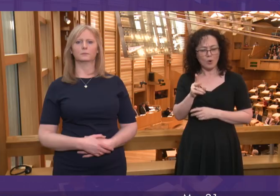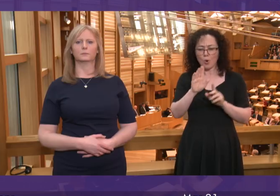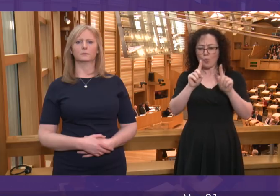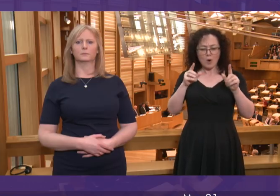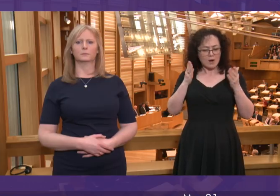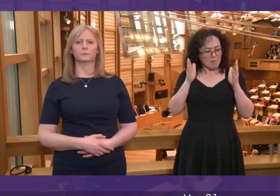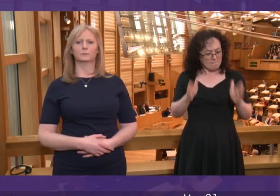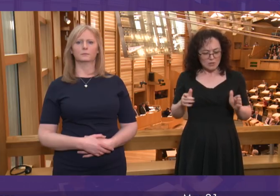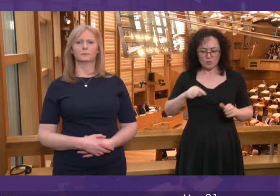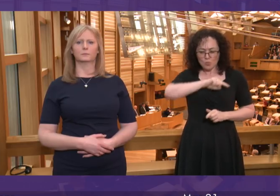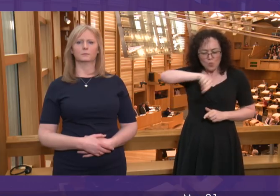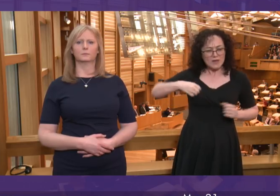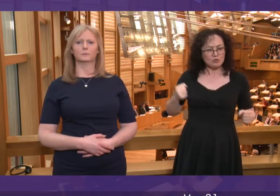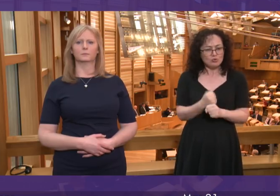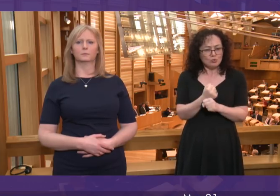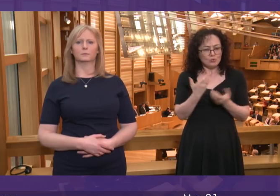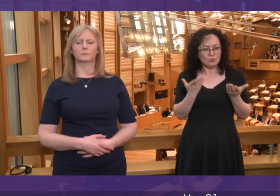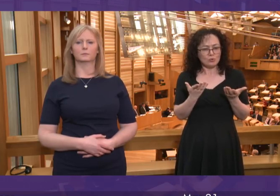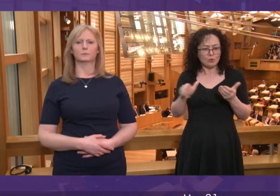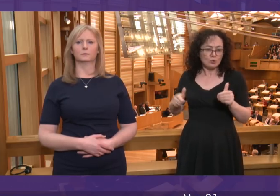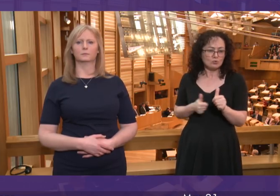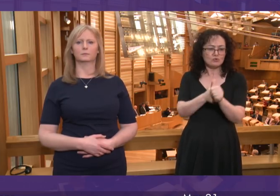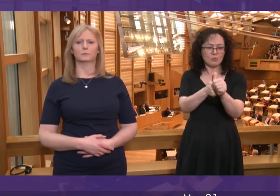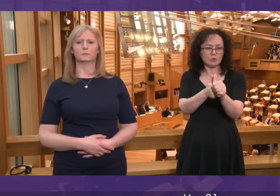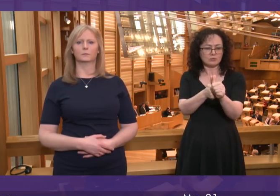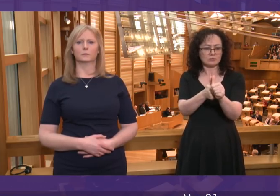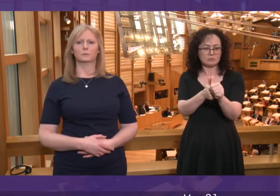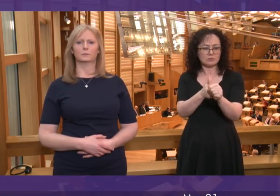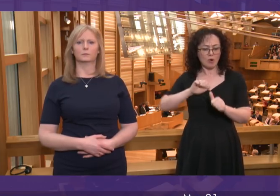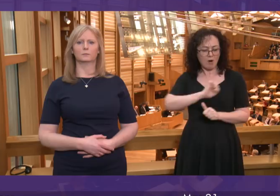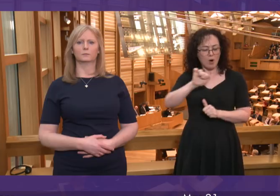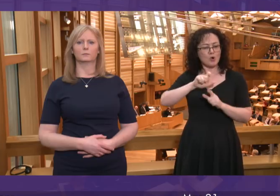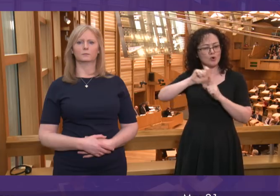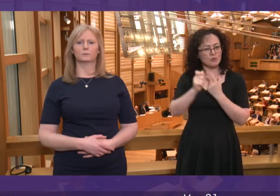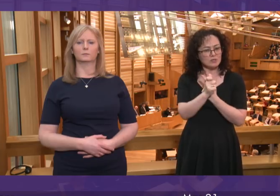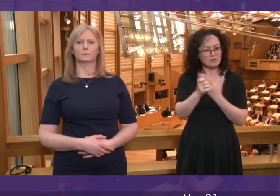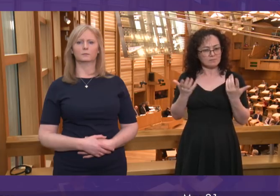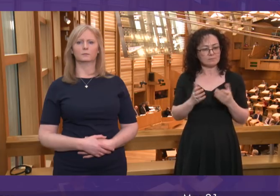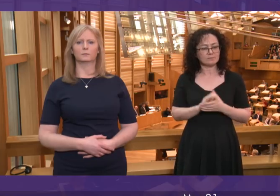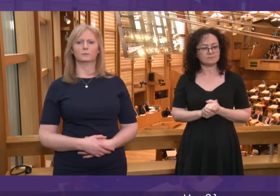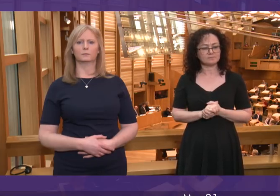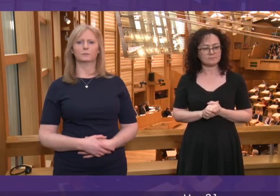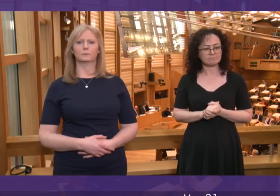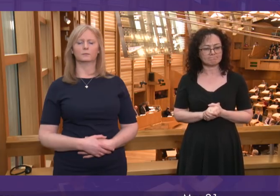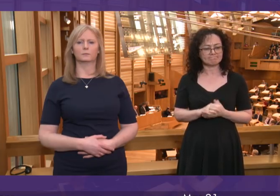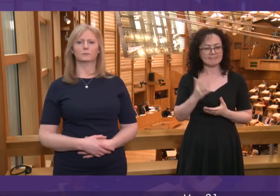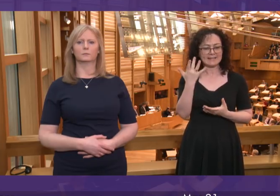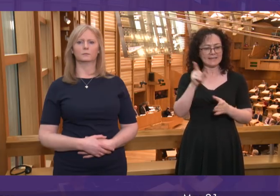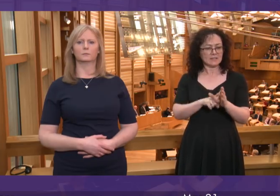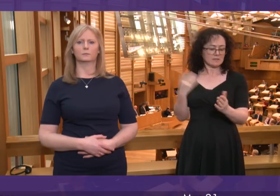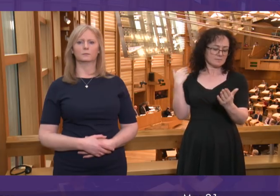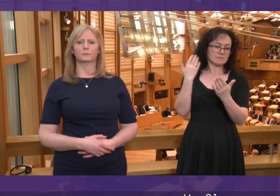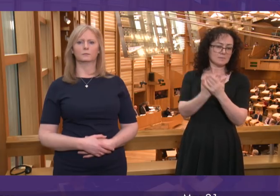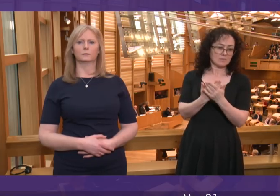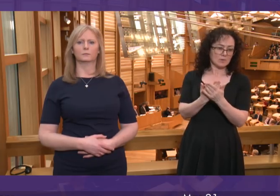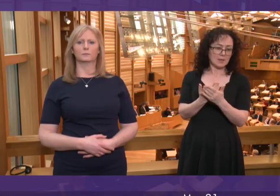to counter this defining 21st century scourge. Presiding officer, over the last 10 years, the SNP